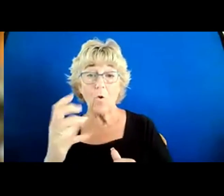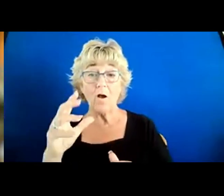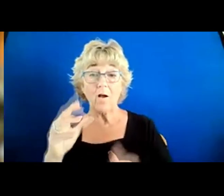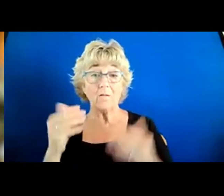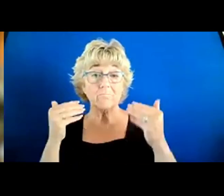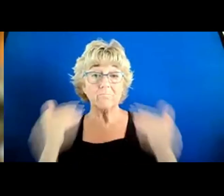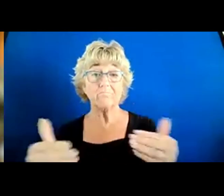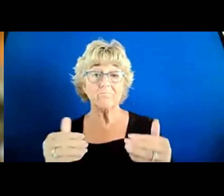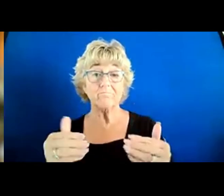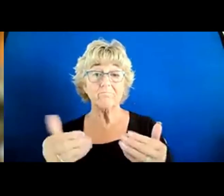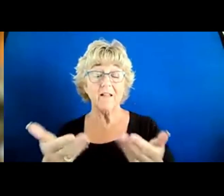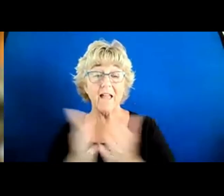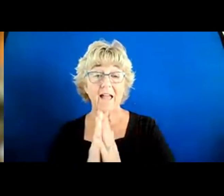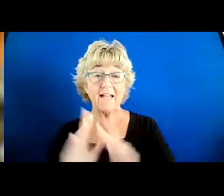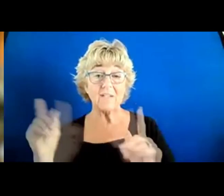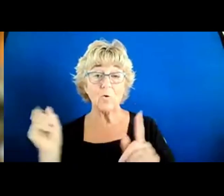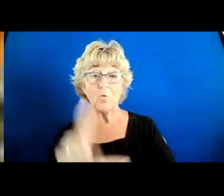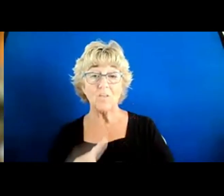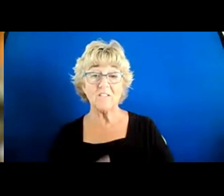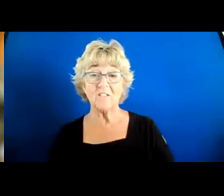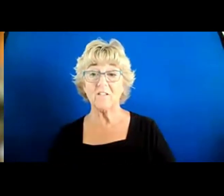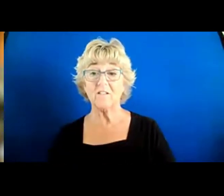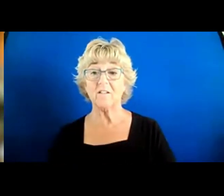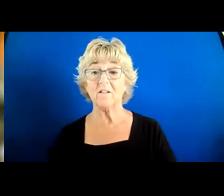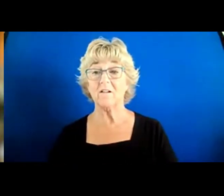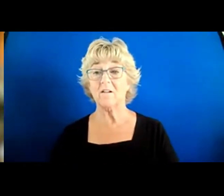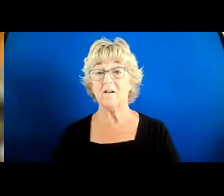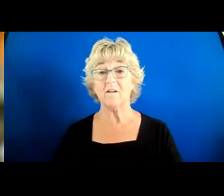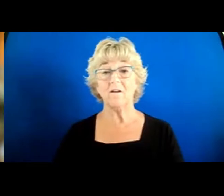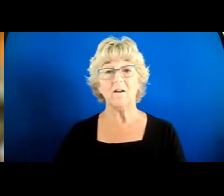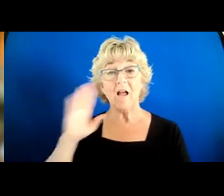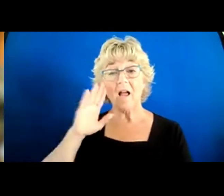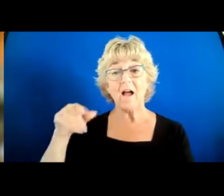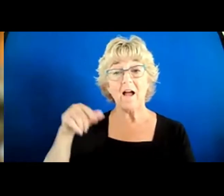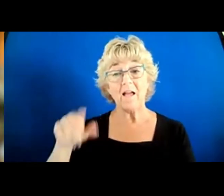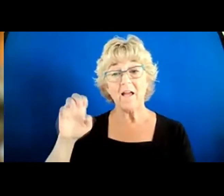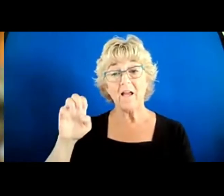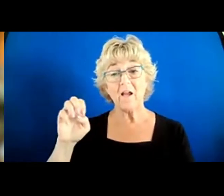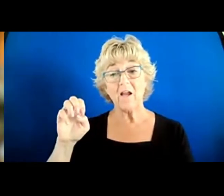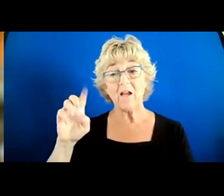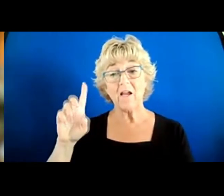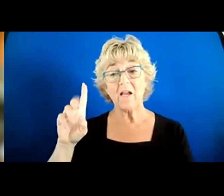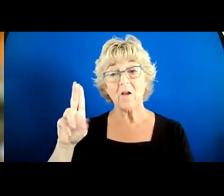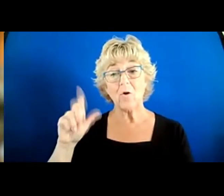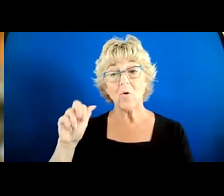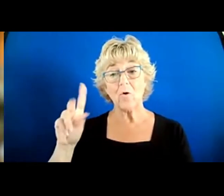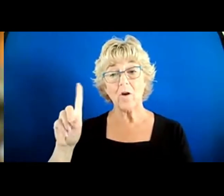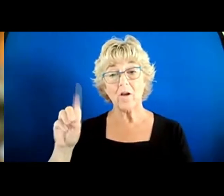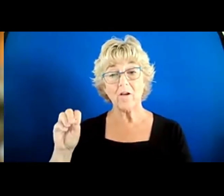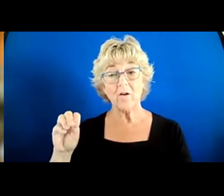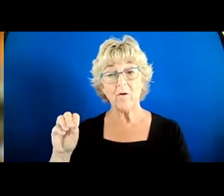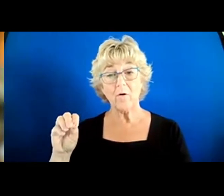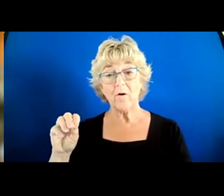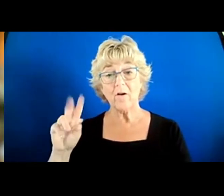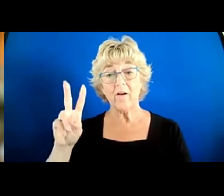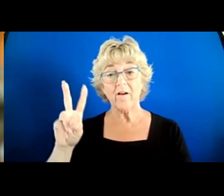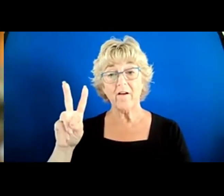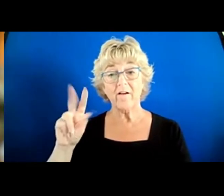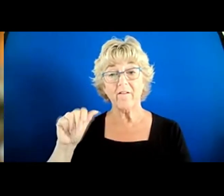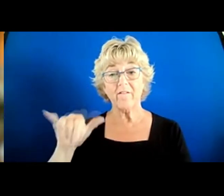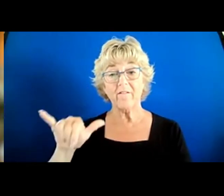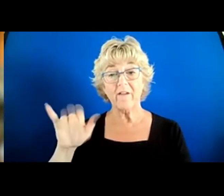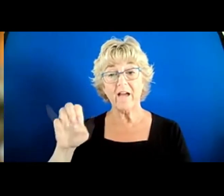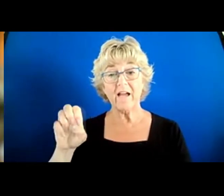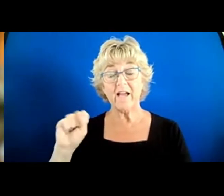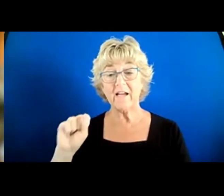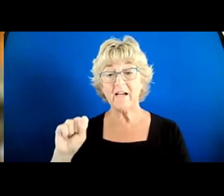ask a question? First time, this is Eduardo Juarez with DHCS. Yes. So, I'm also the coach